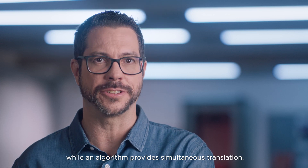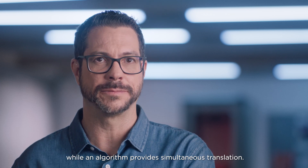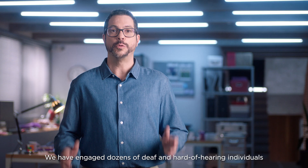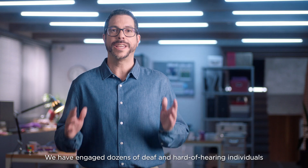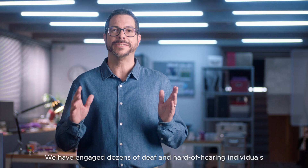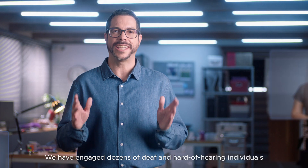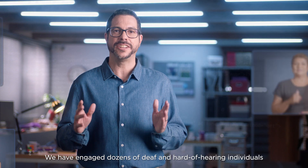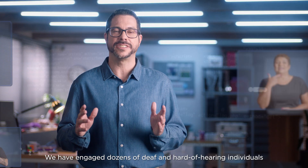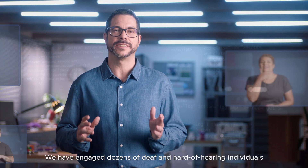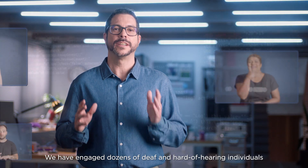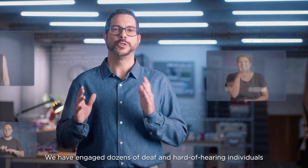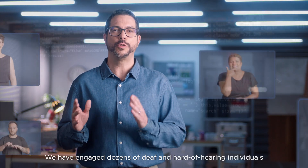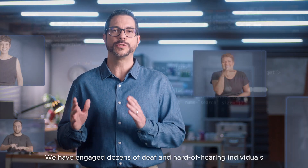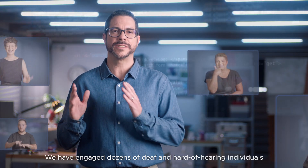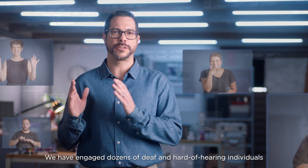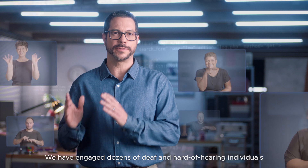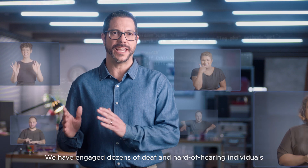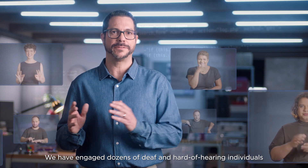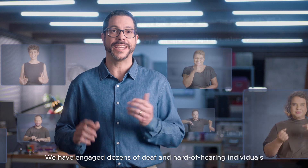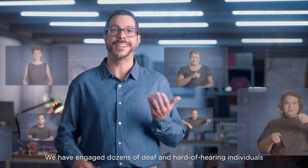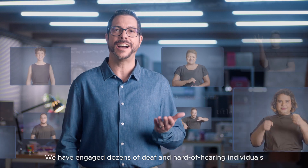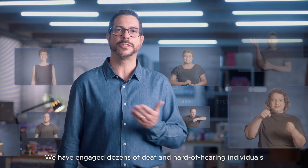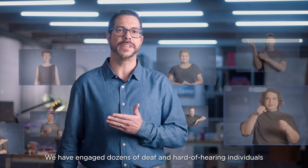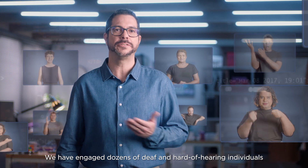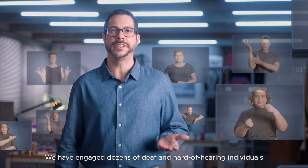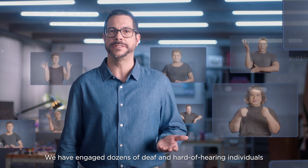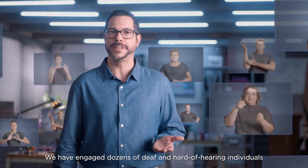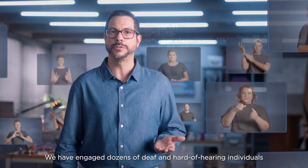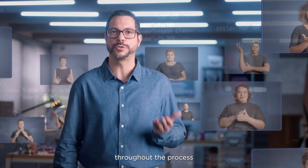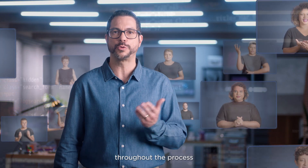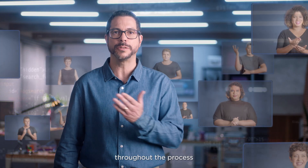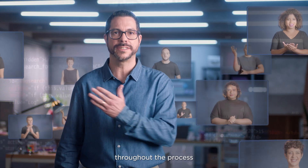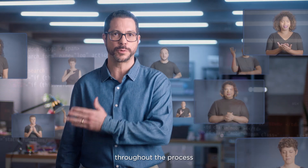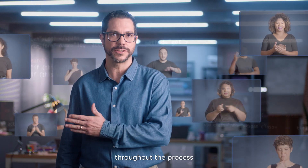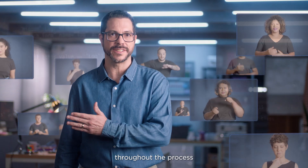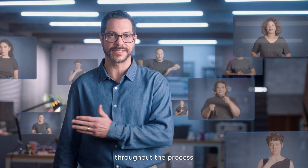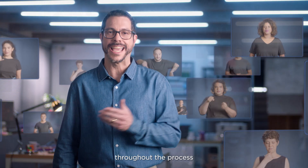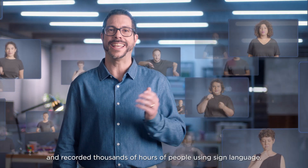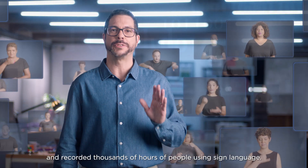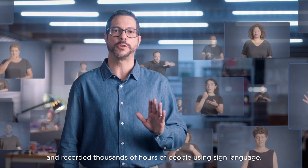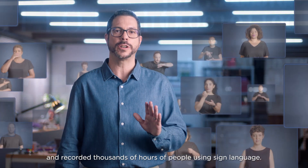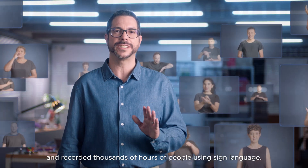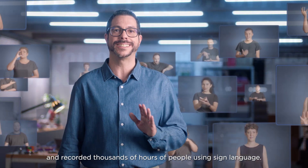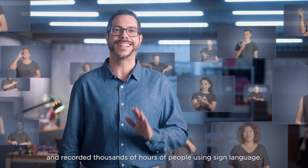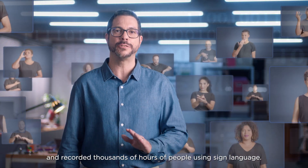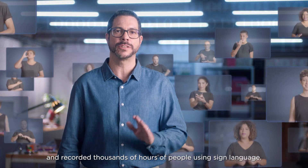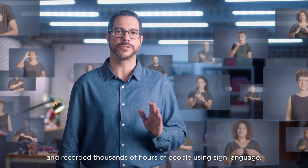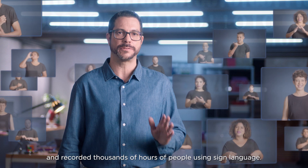we have engaged dozens of deaf and hard-of-hearing individuals throughout this process and recorded thousands of